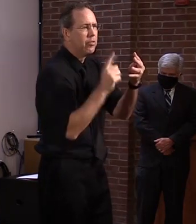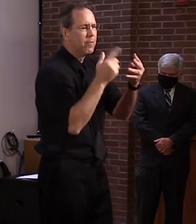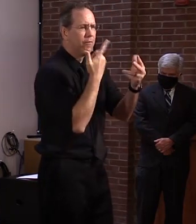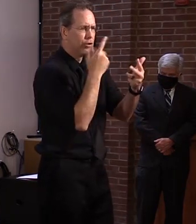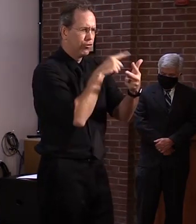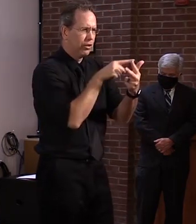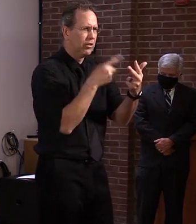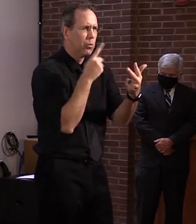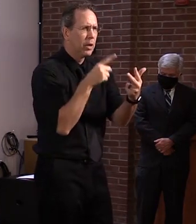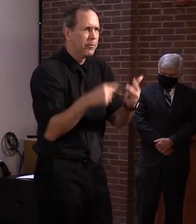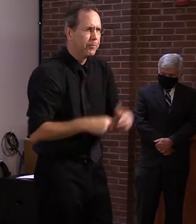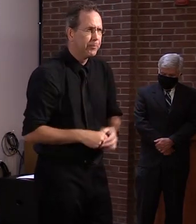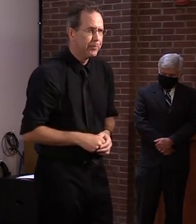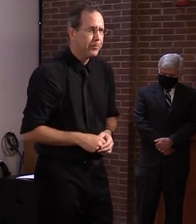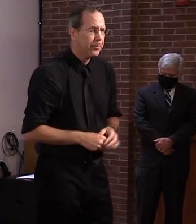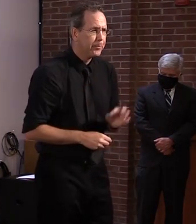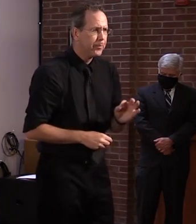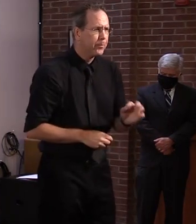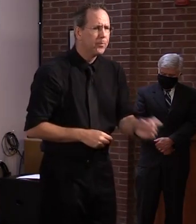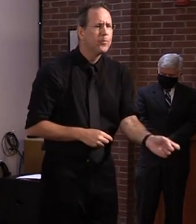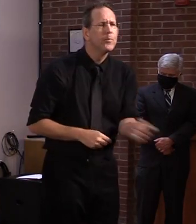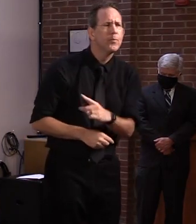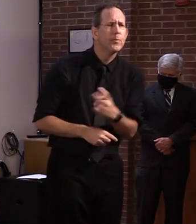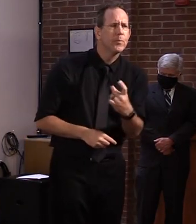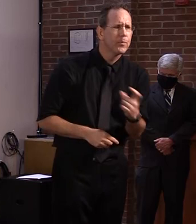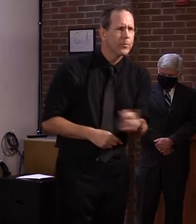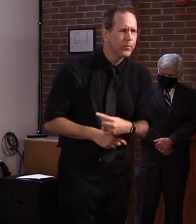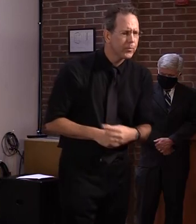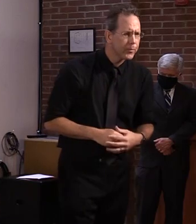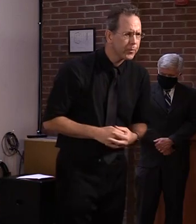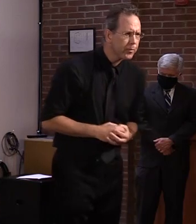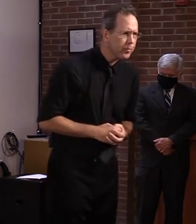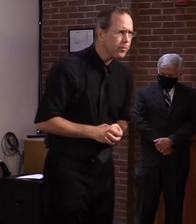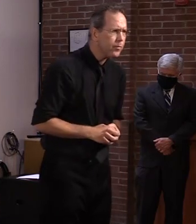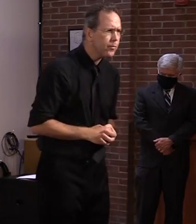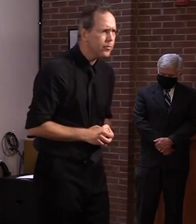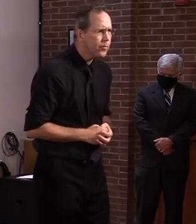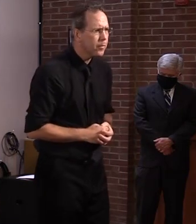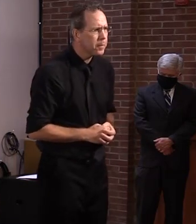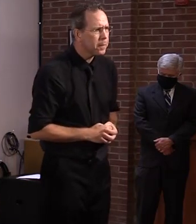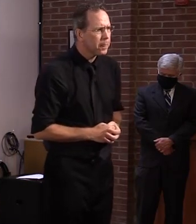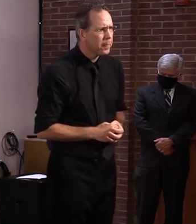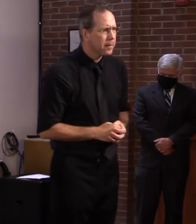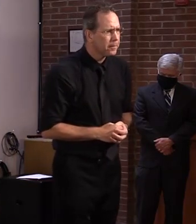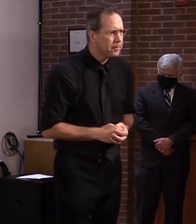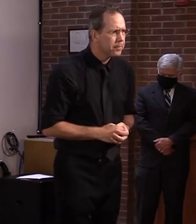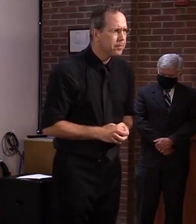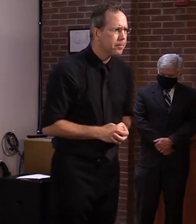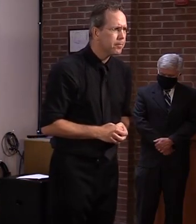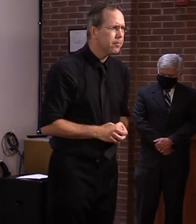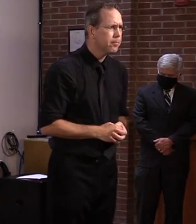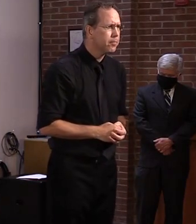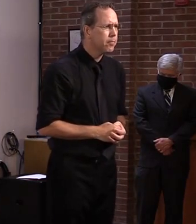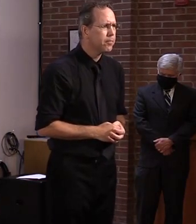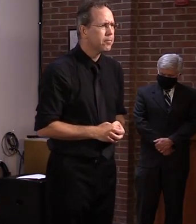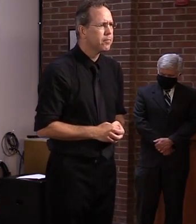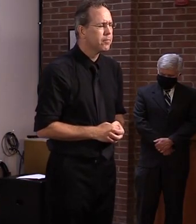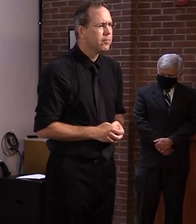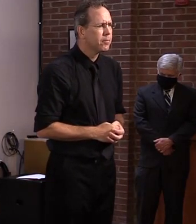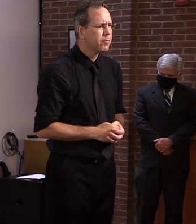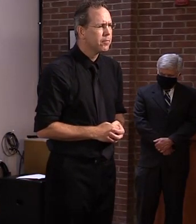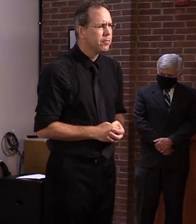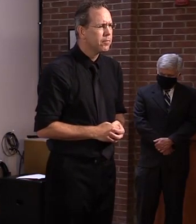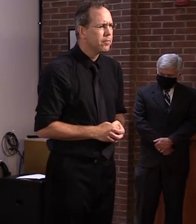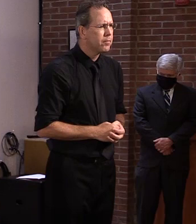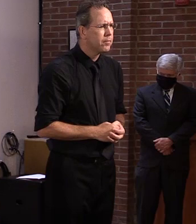Understood. Um, got also the, uh, a similar question, but it was about, um, where are we with passport